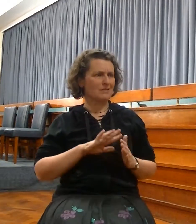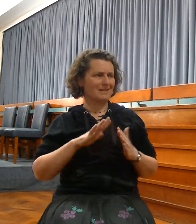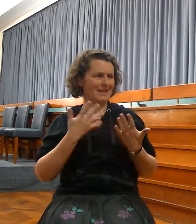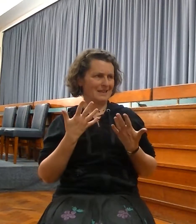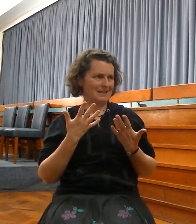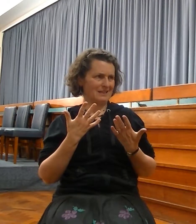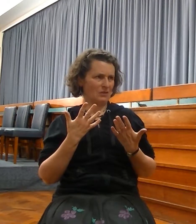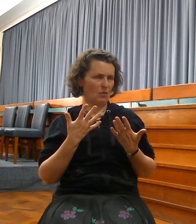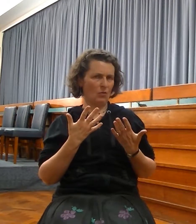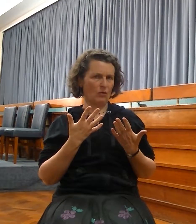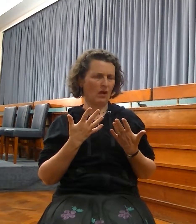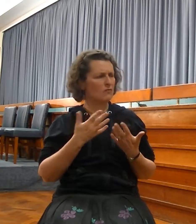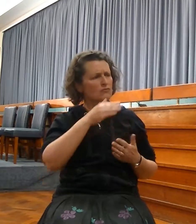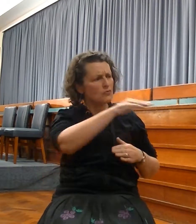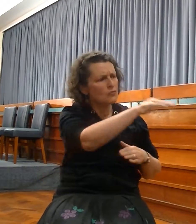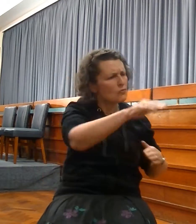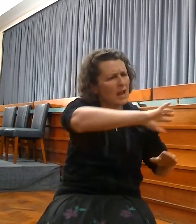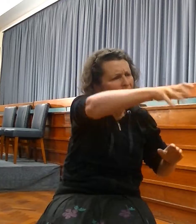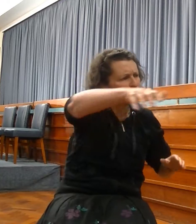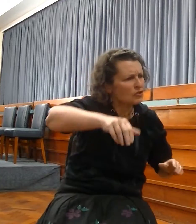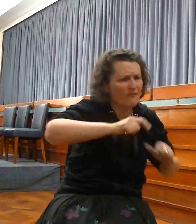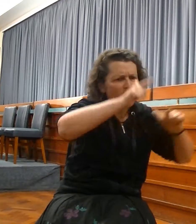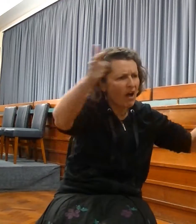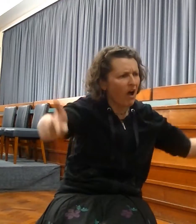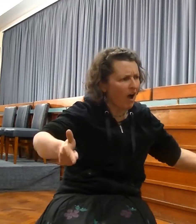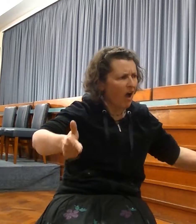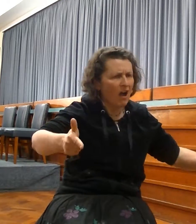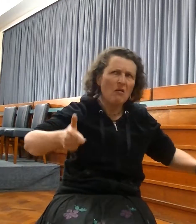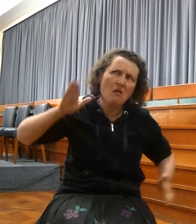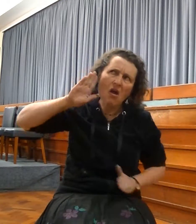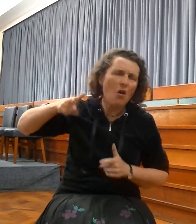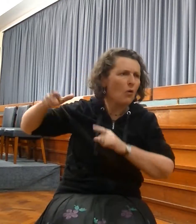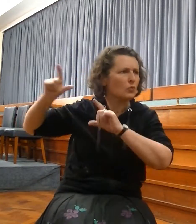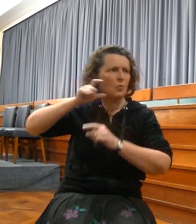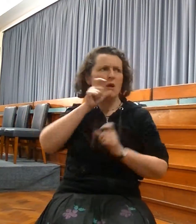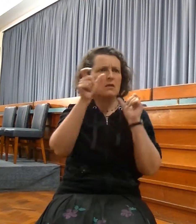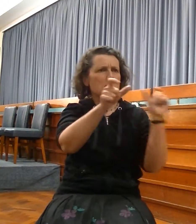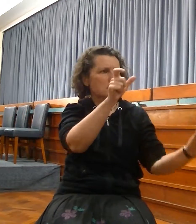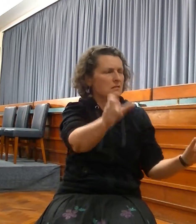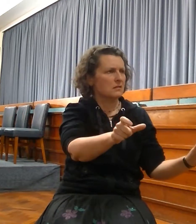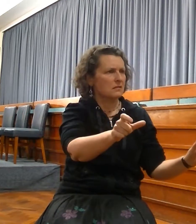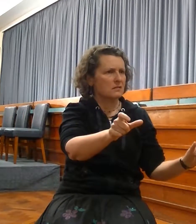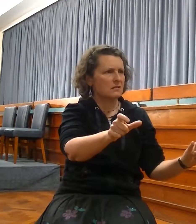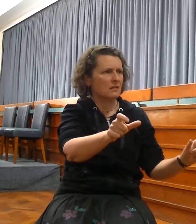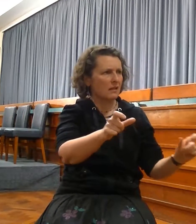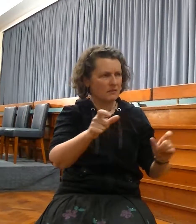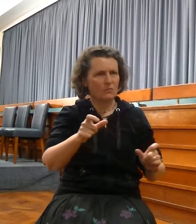and say, He that scattered Israel will gather him, and keep him, as a shepherd doth his flock.